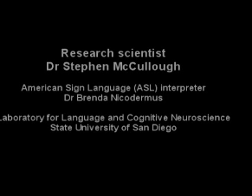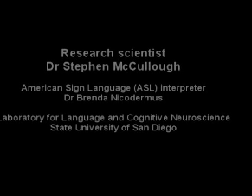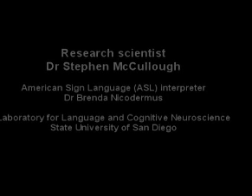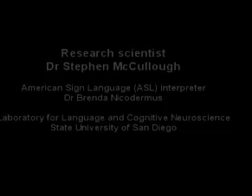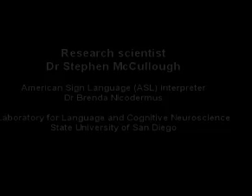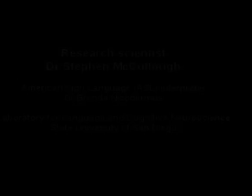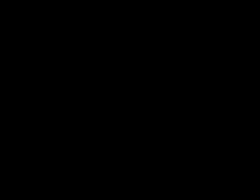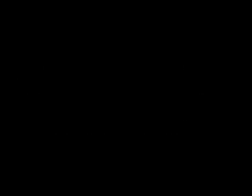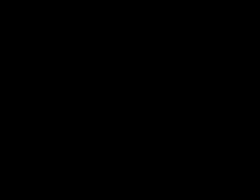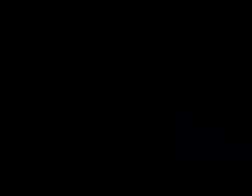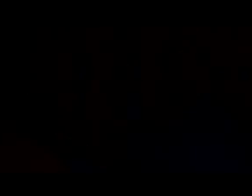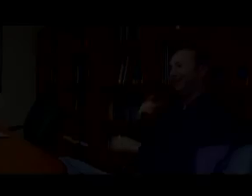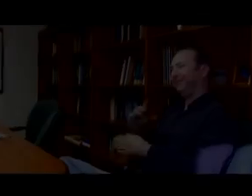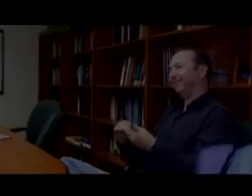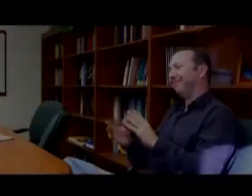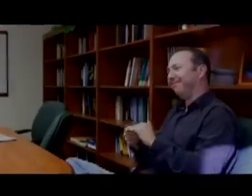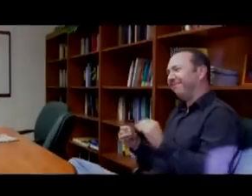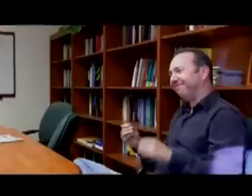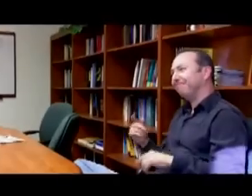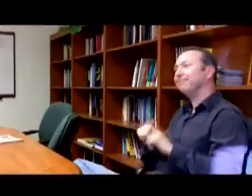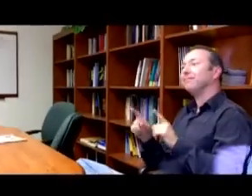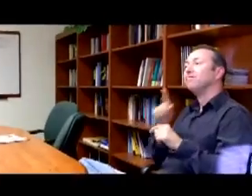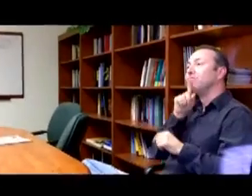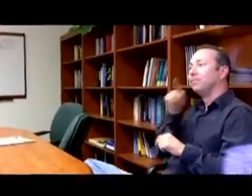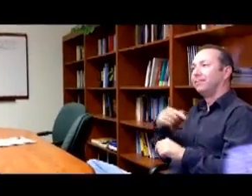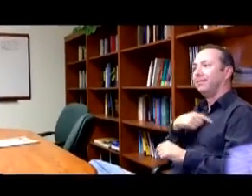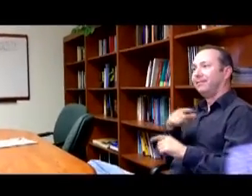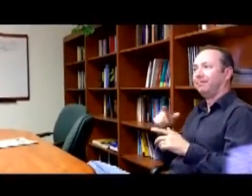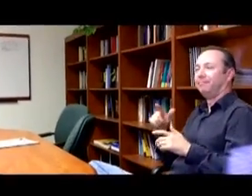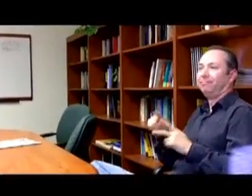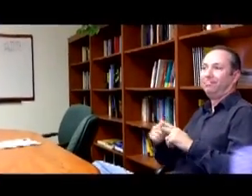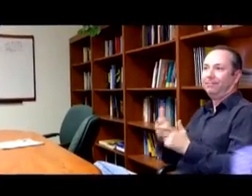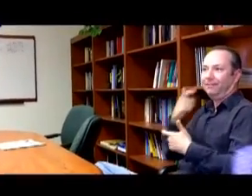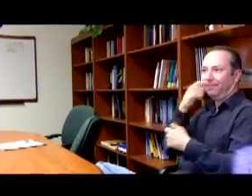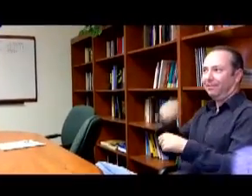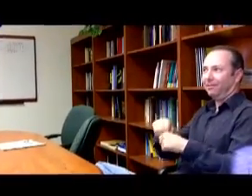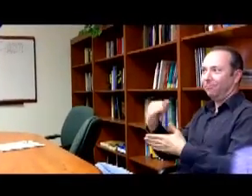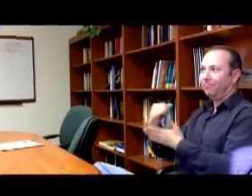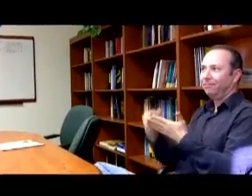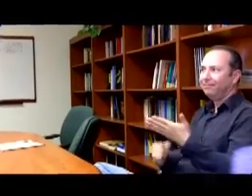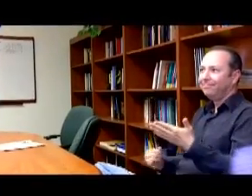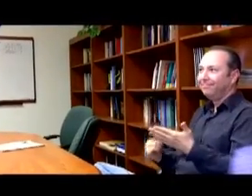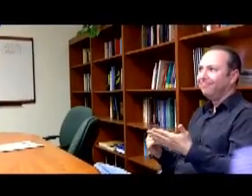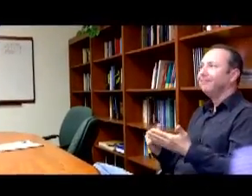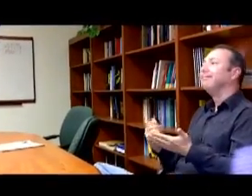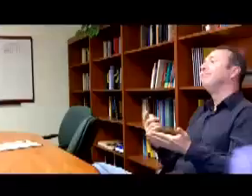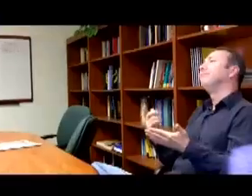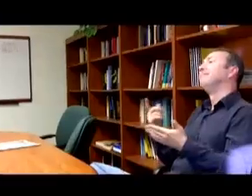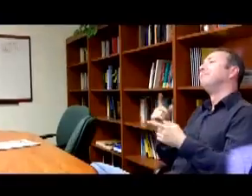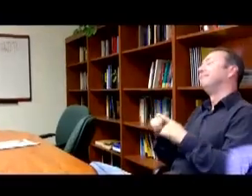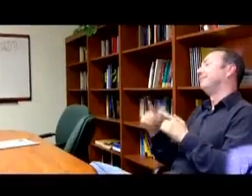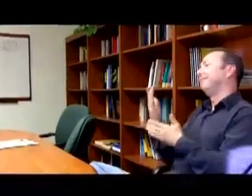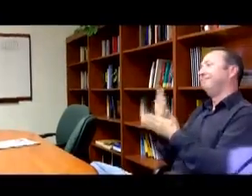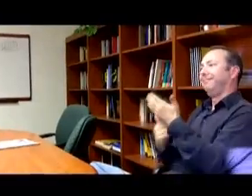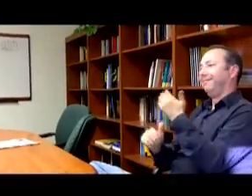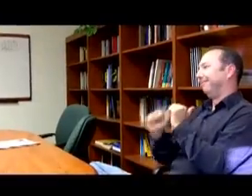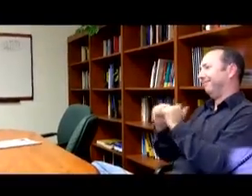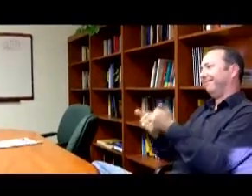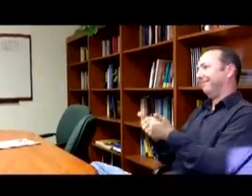in science? Well, it's a bit of a story, but I started getting interested through my interest in